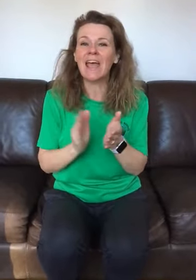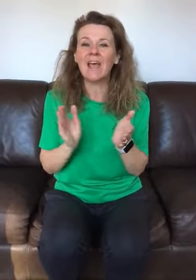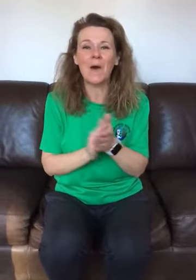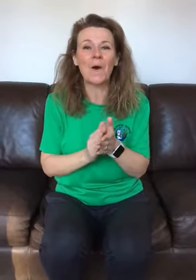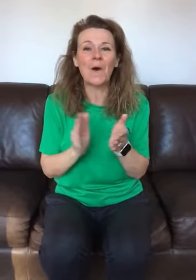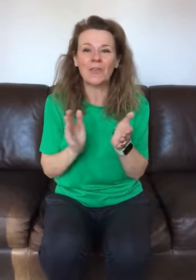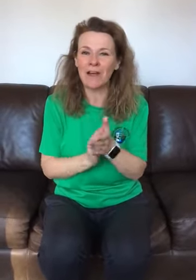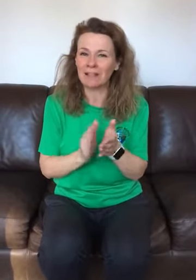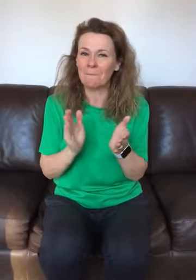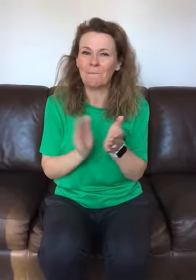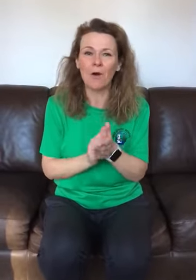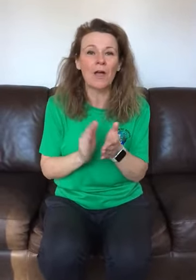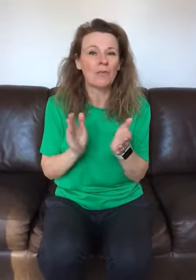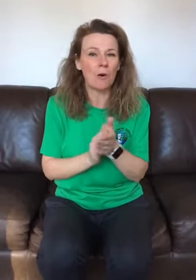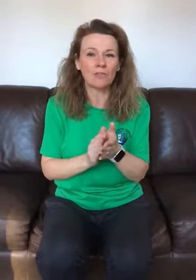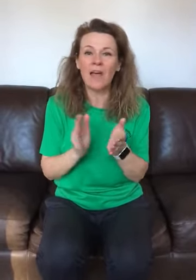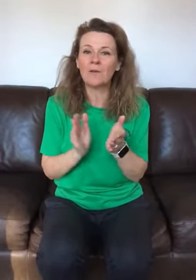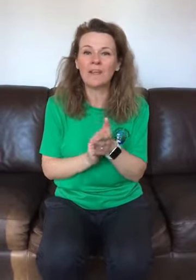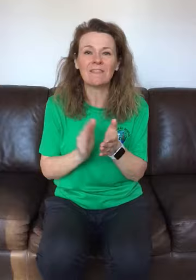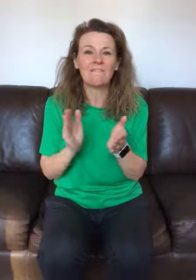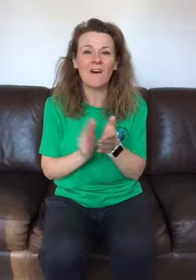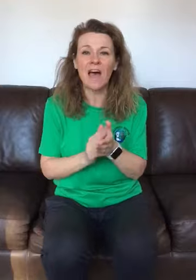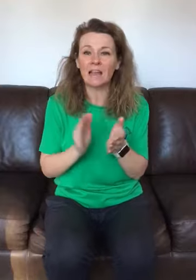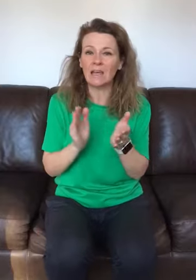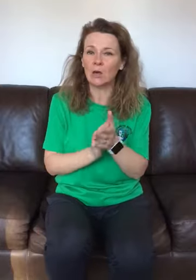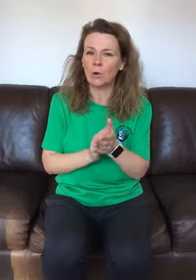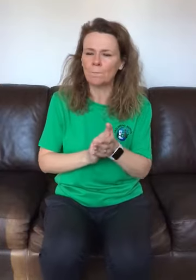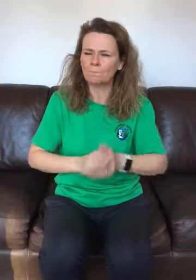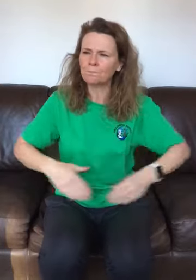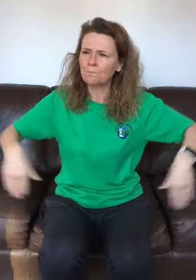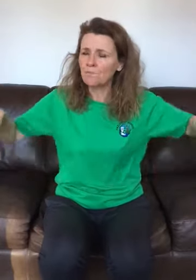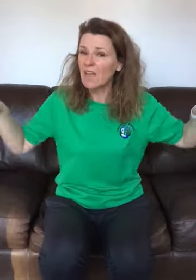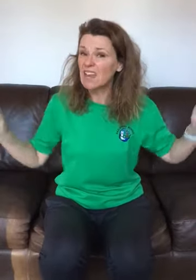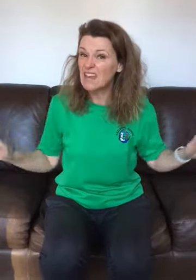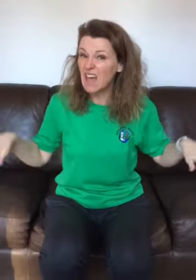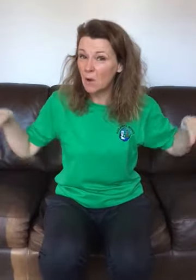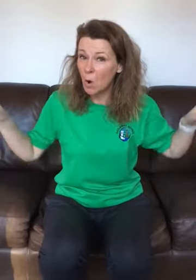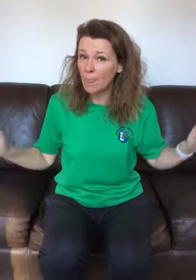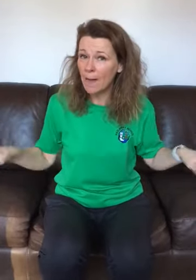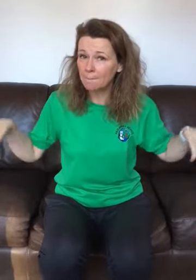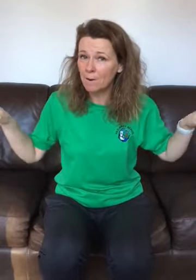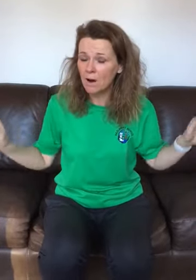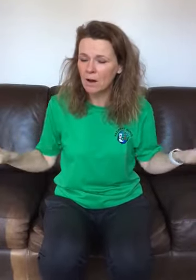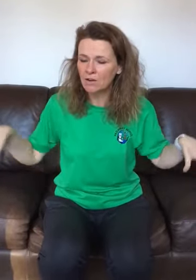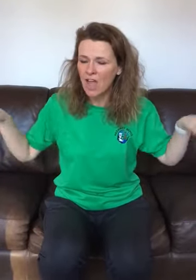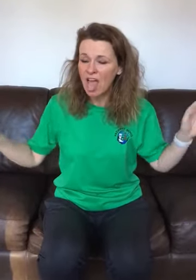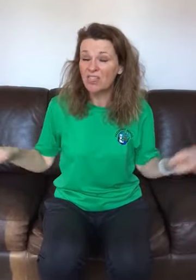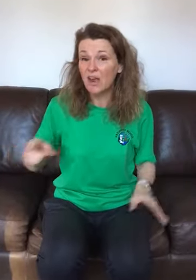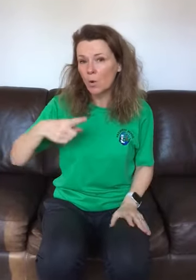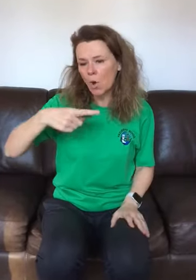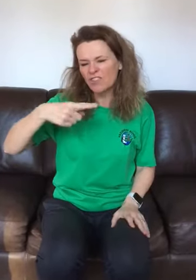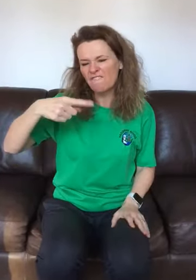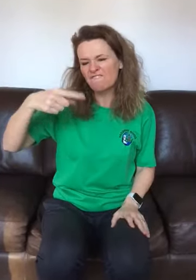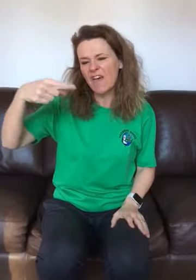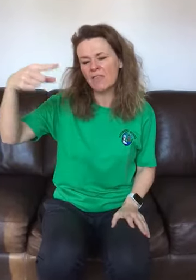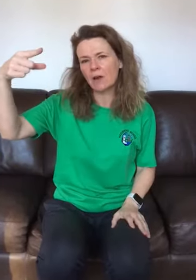ho, the rattling bog The bog down in the valley, oh Now on that bird There was a feather